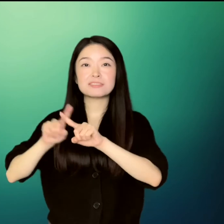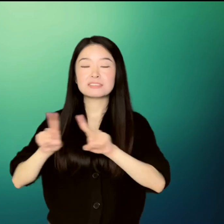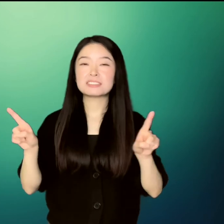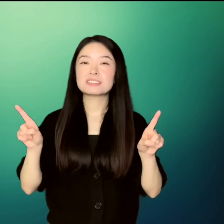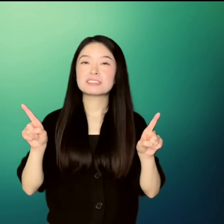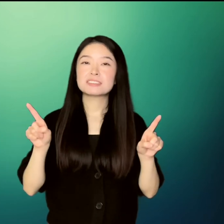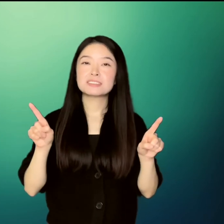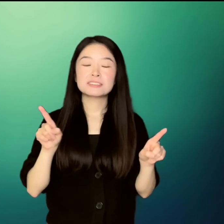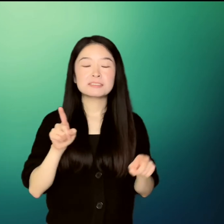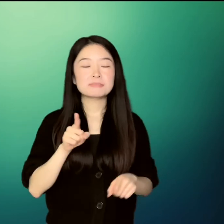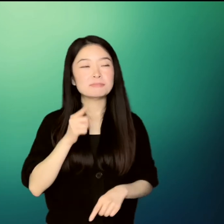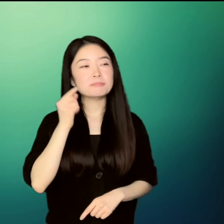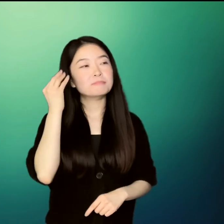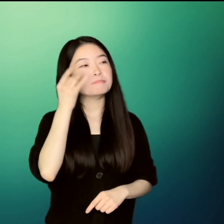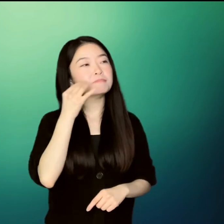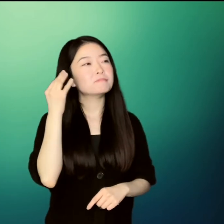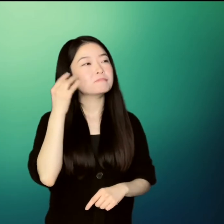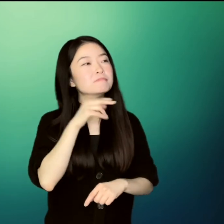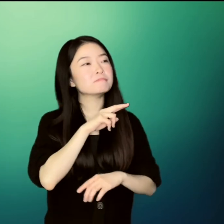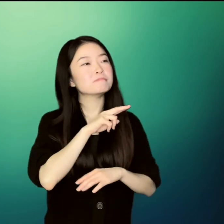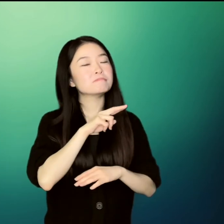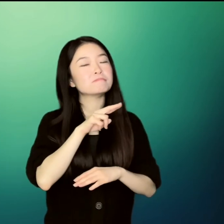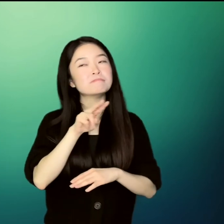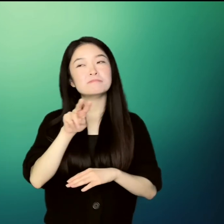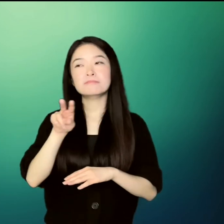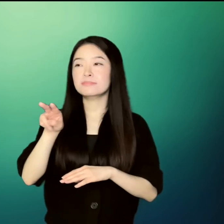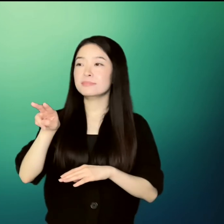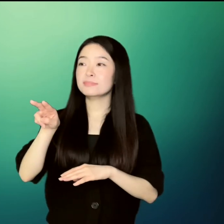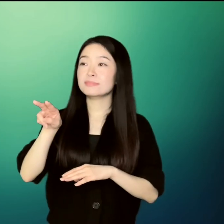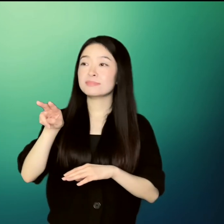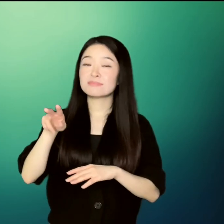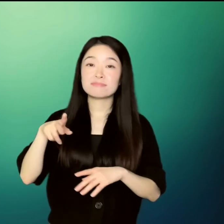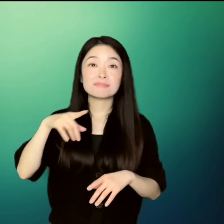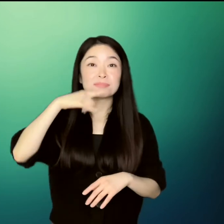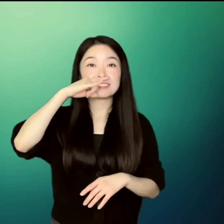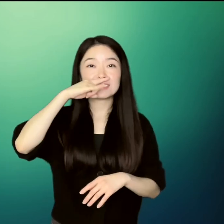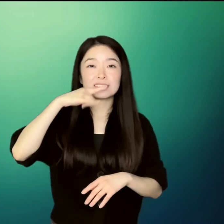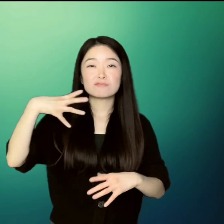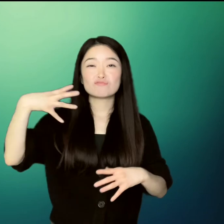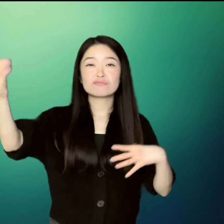She watched other kids leaving in groups.